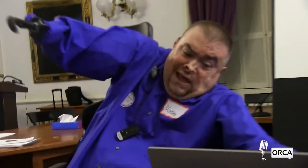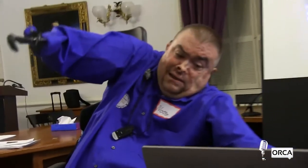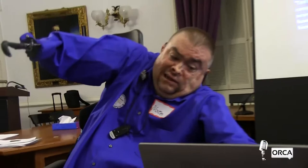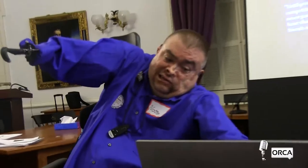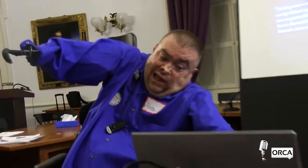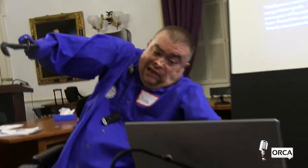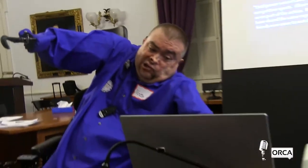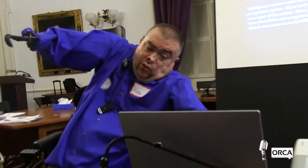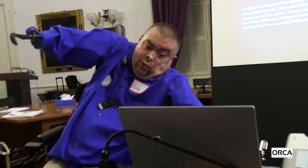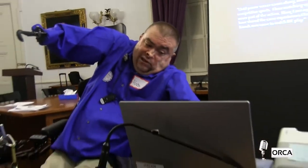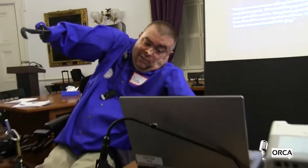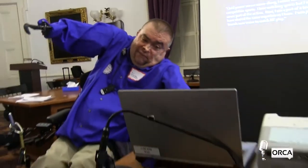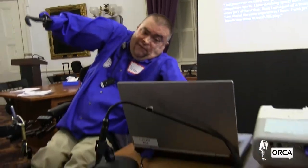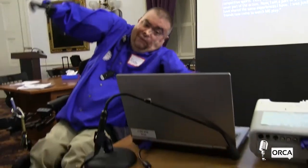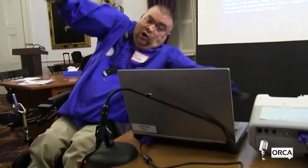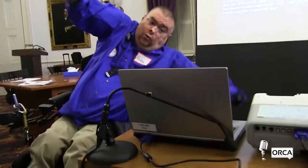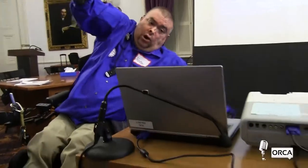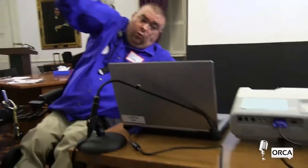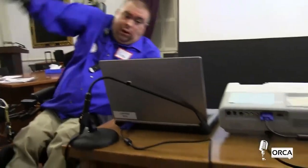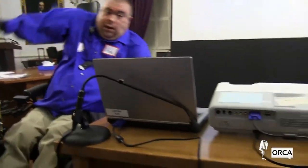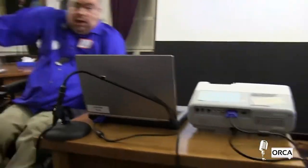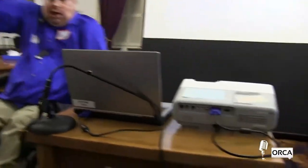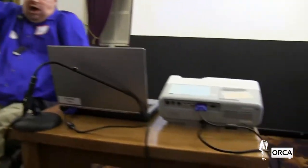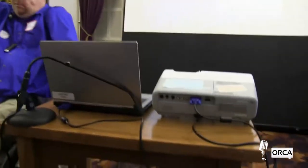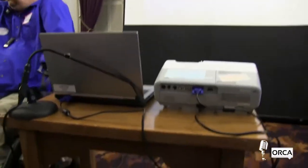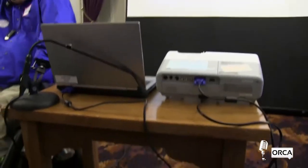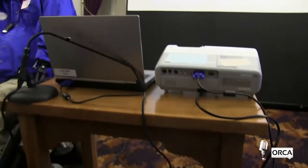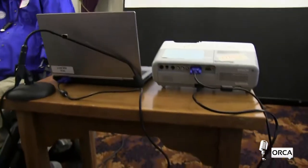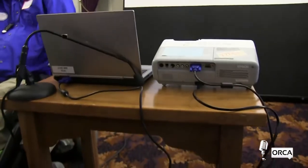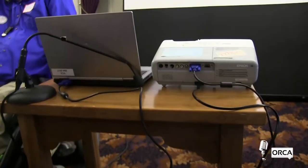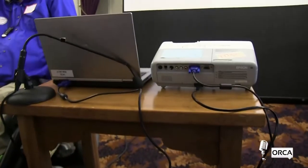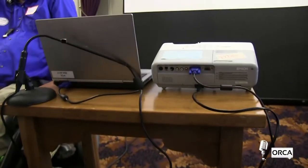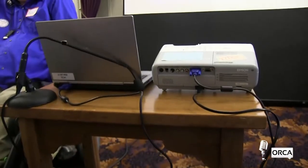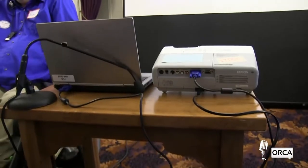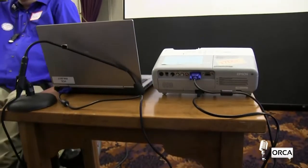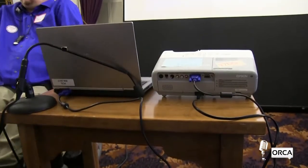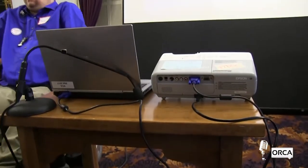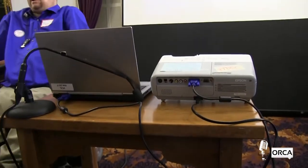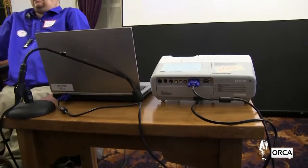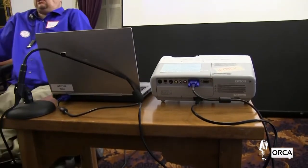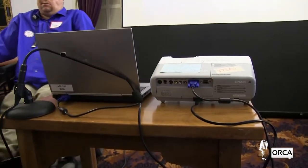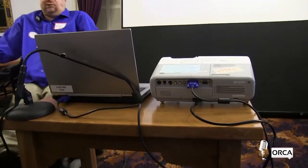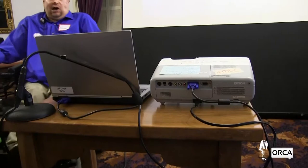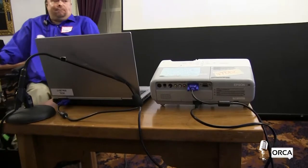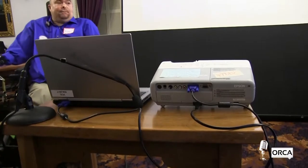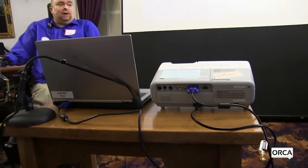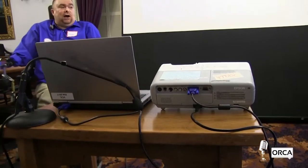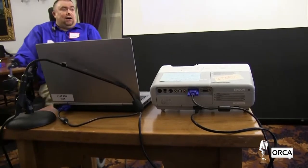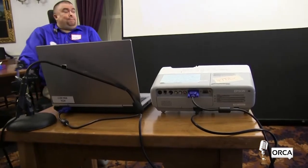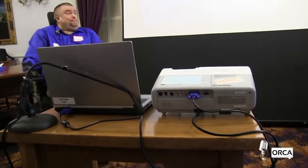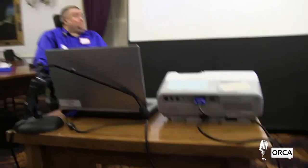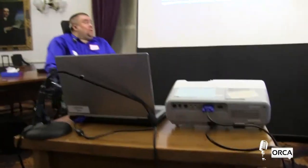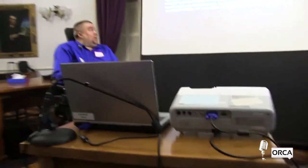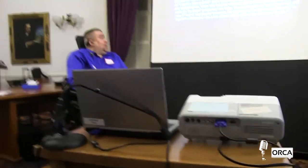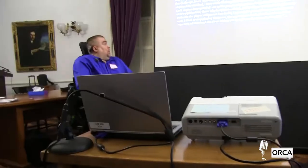And then this last quote is my favorite quote. It's a long one, but I think it kind of sums up.